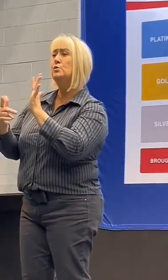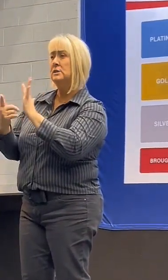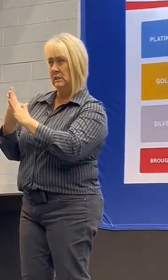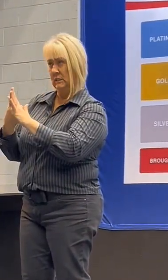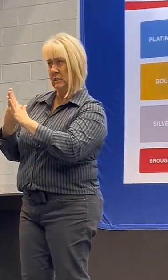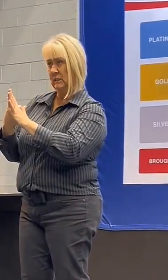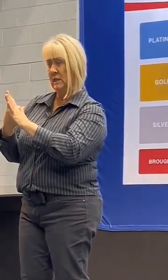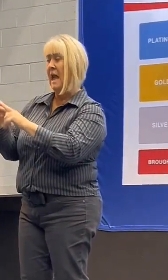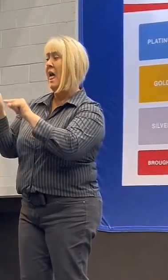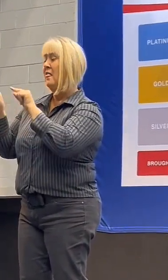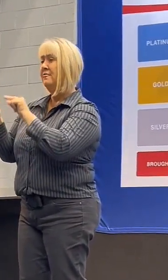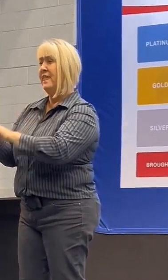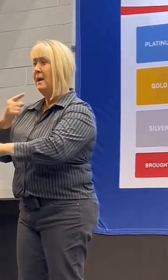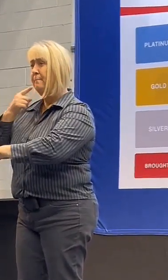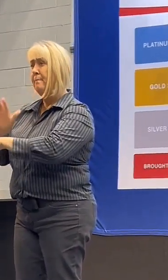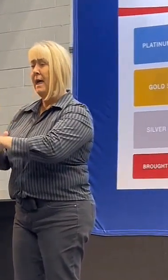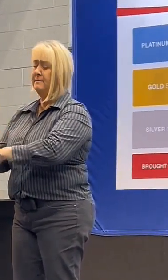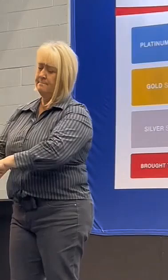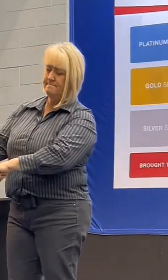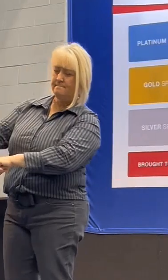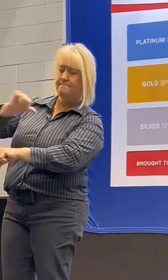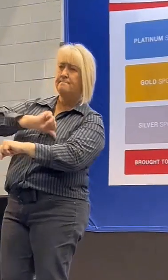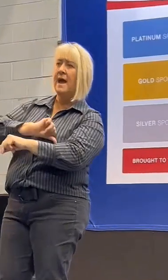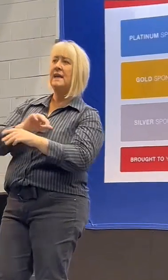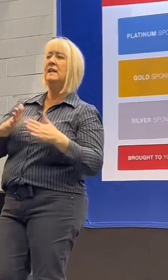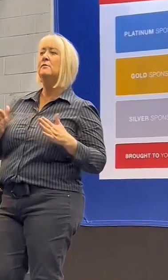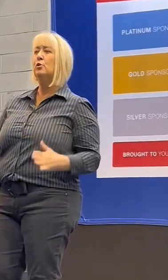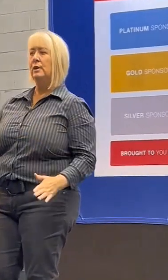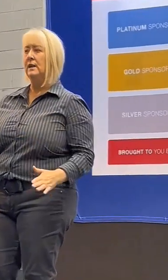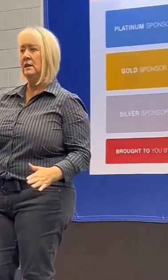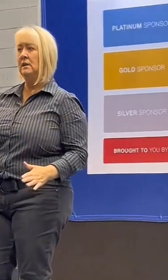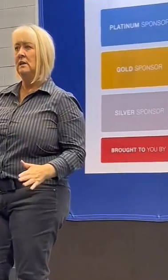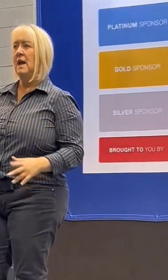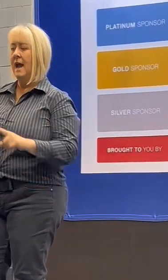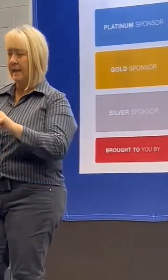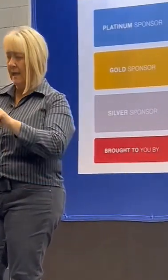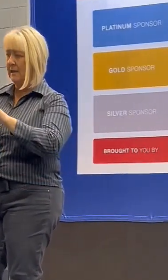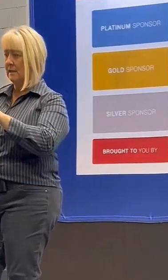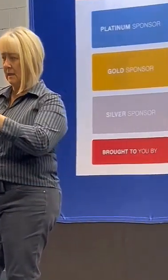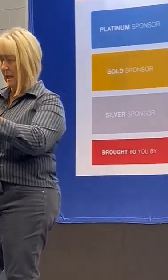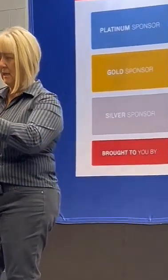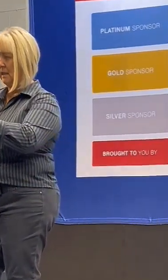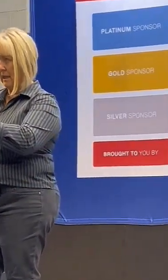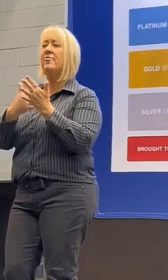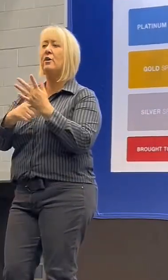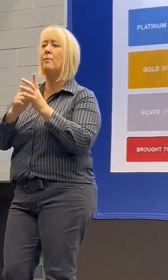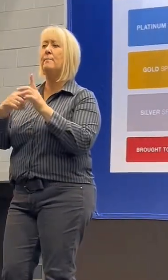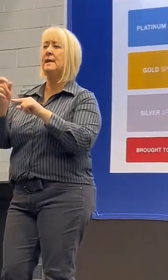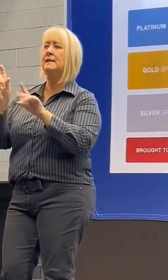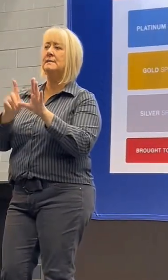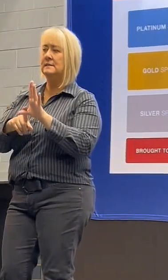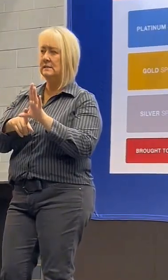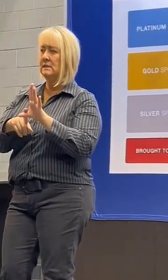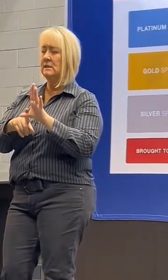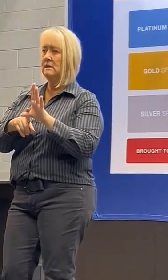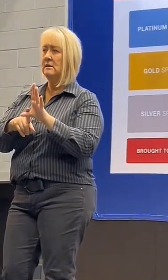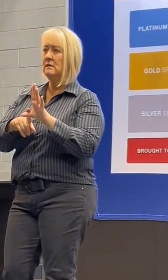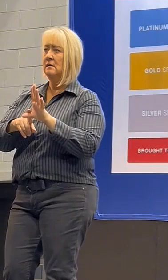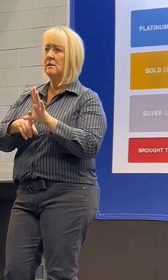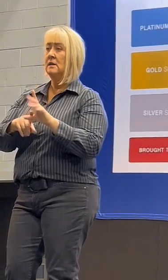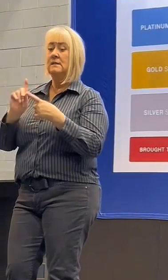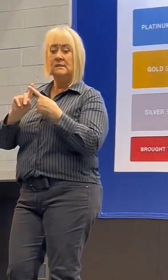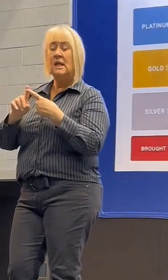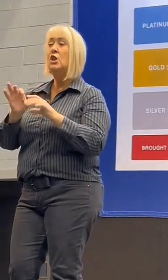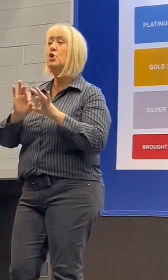The ozonated blood is then returned to your body. This process is repeated. Now, I was still not improving